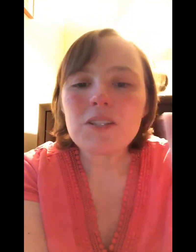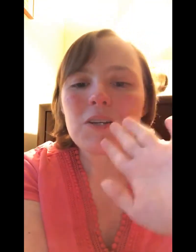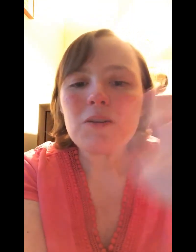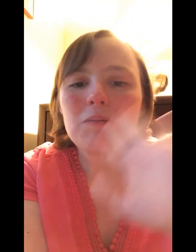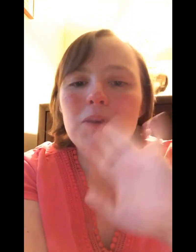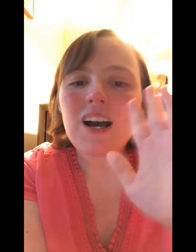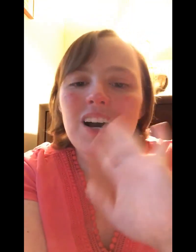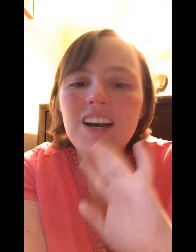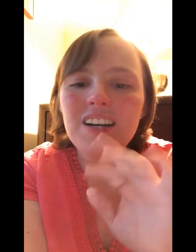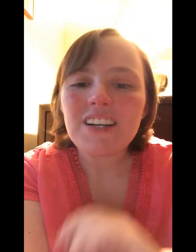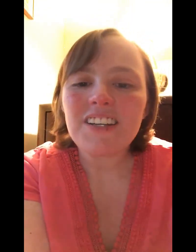soon. Bye.